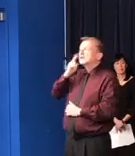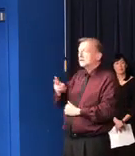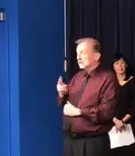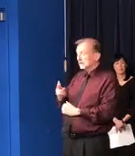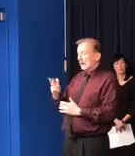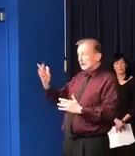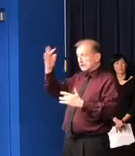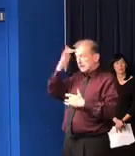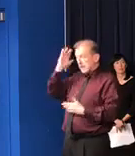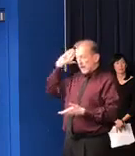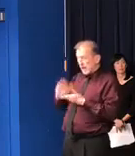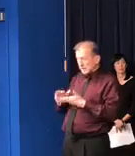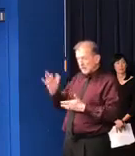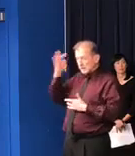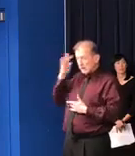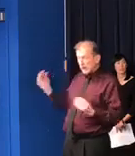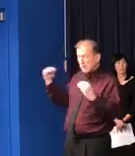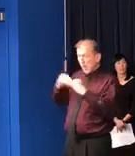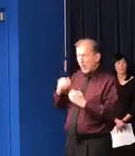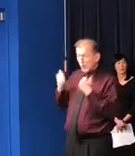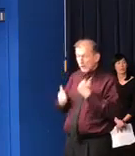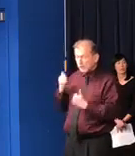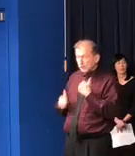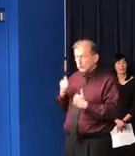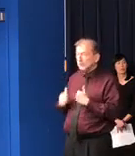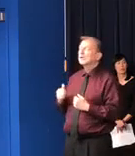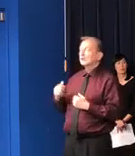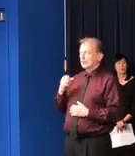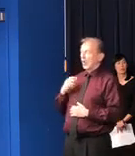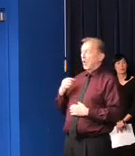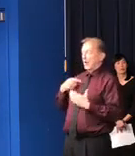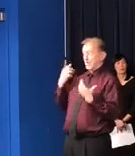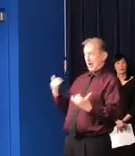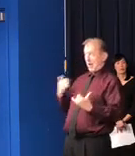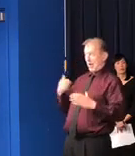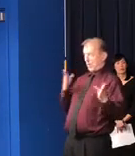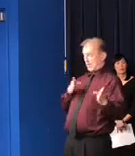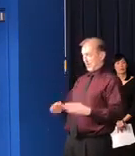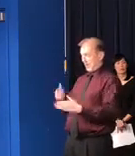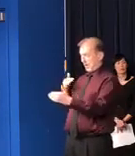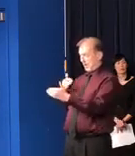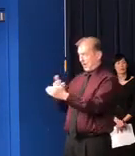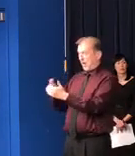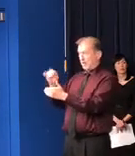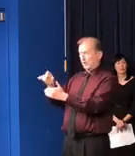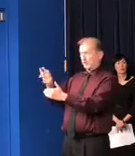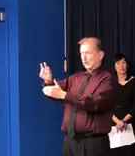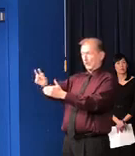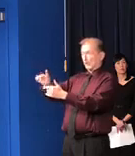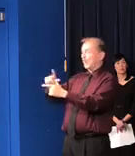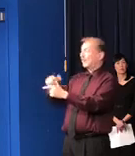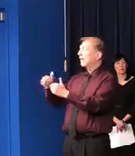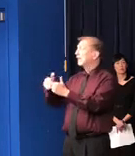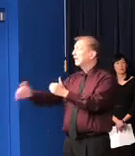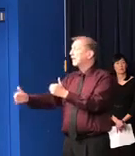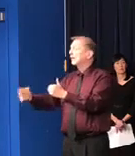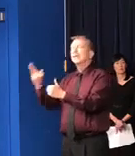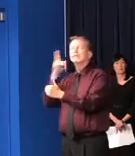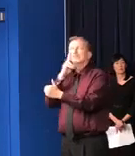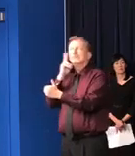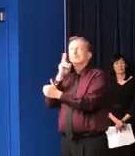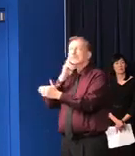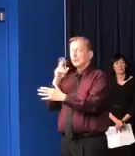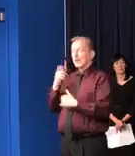trajectory of the people who are tested positive for the virus. We look at the trajectory